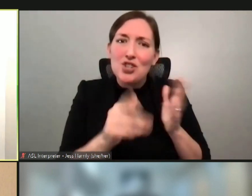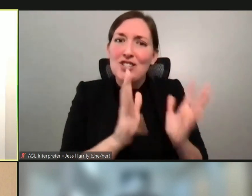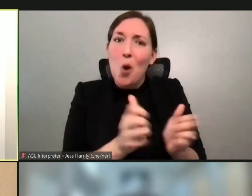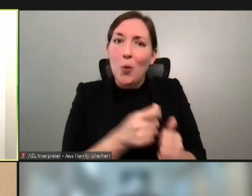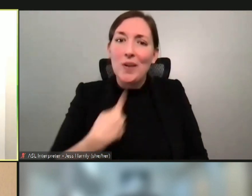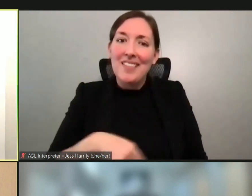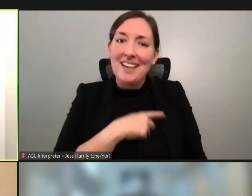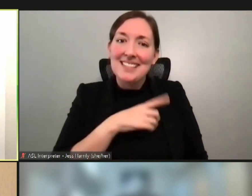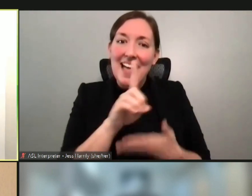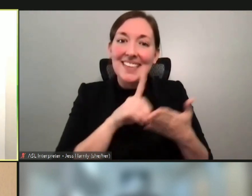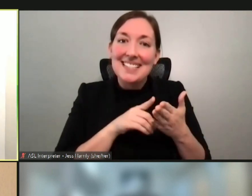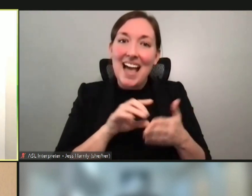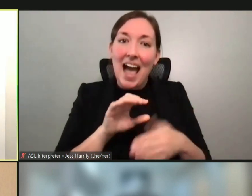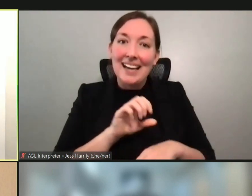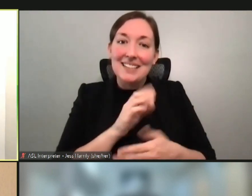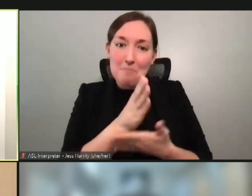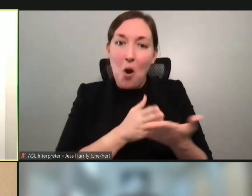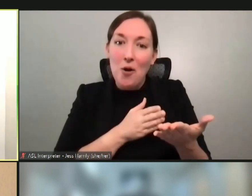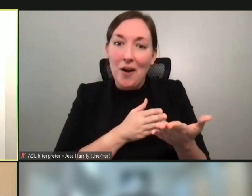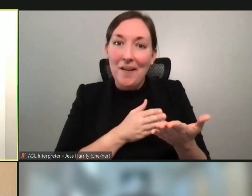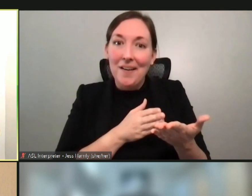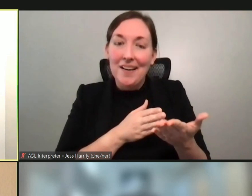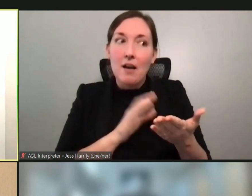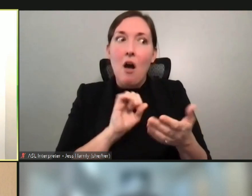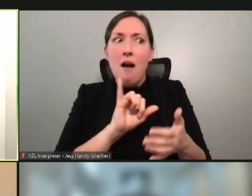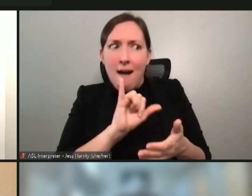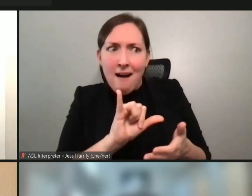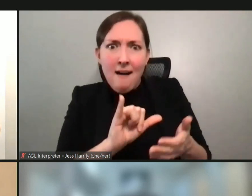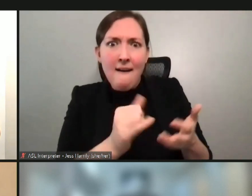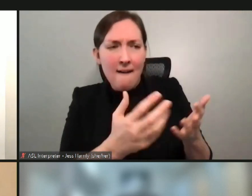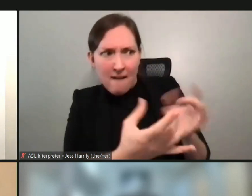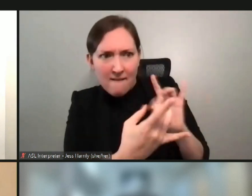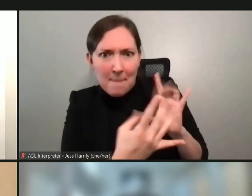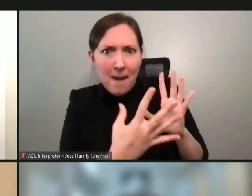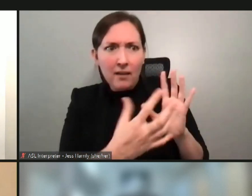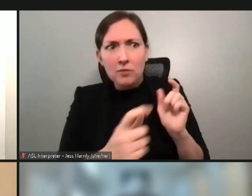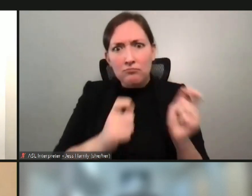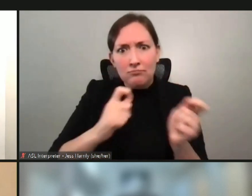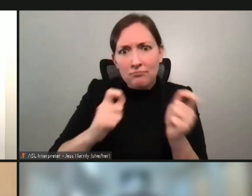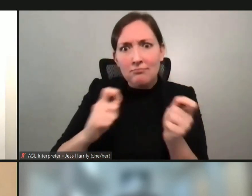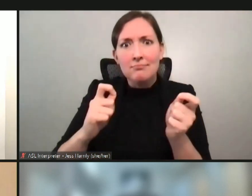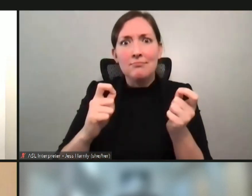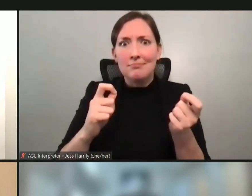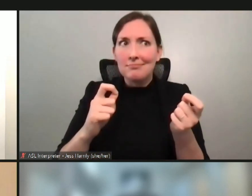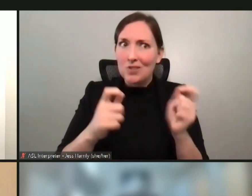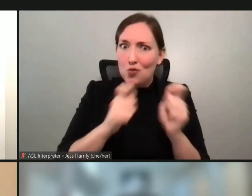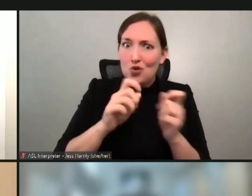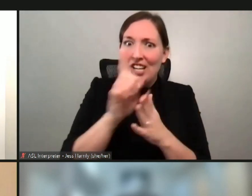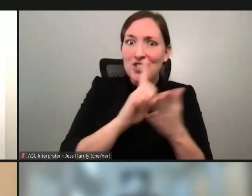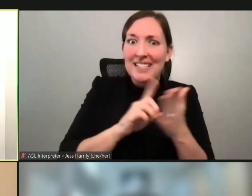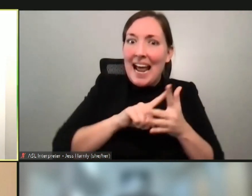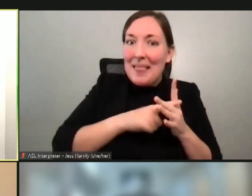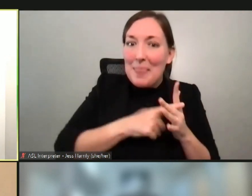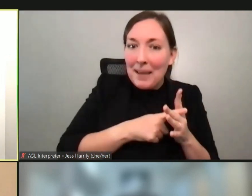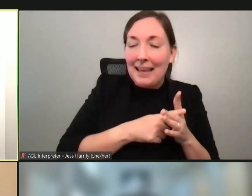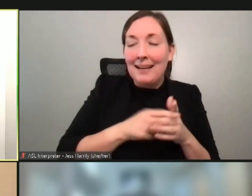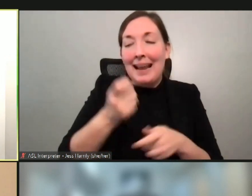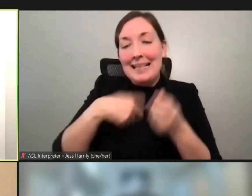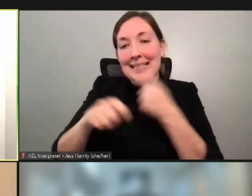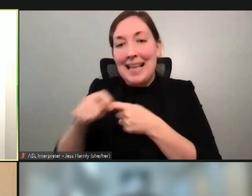design stage to change the design out, make it a bit wider, make it a big, it's a pencil drawing. Let's make that happen. Back to you.